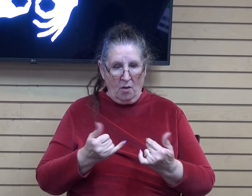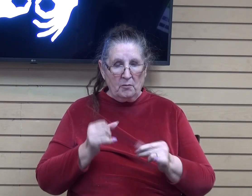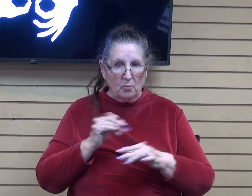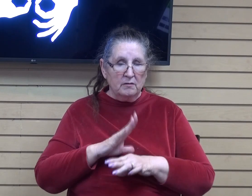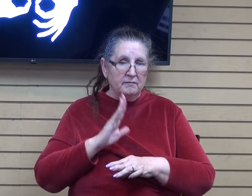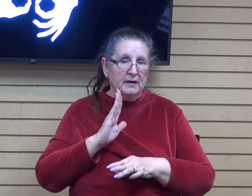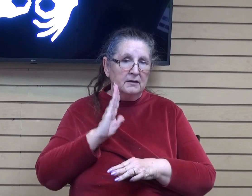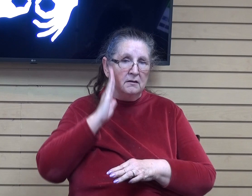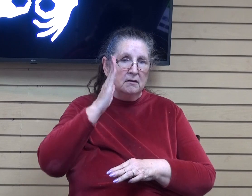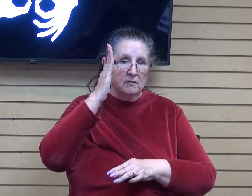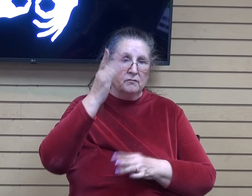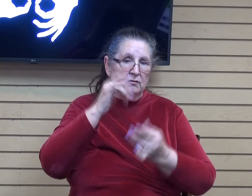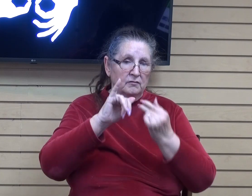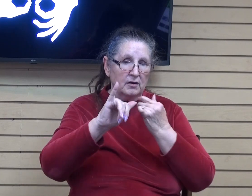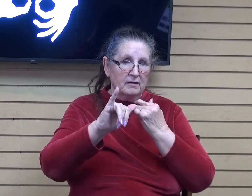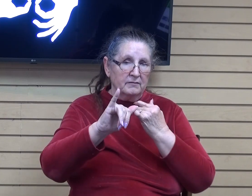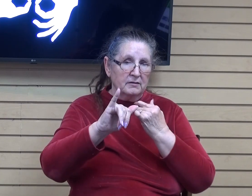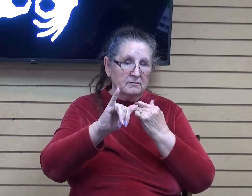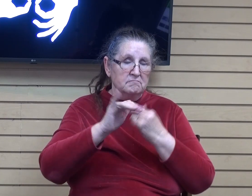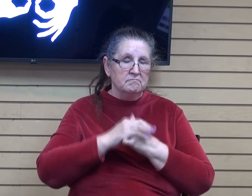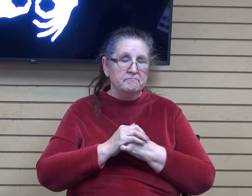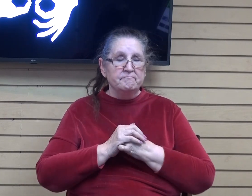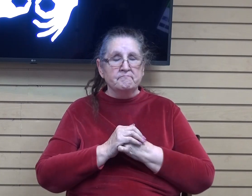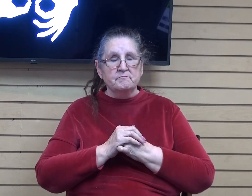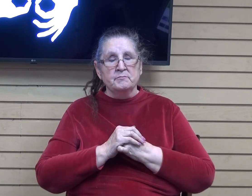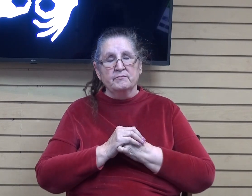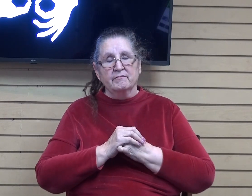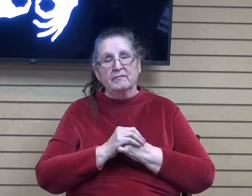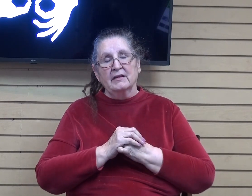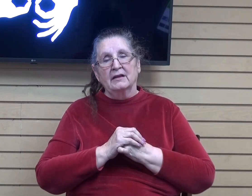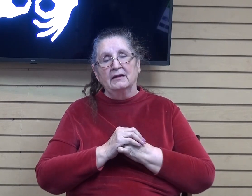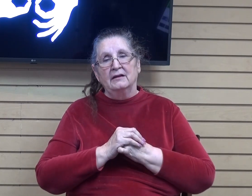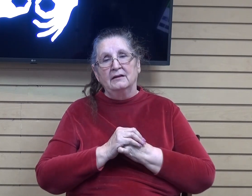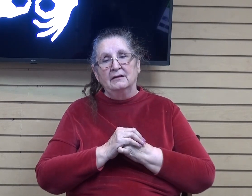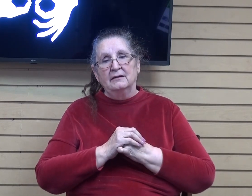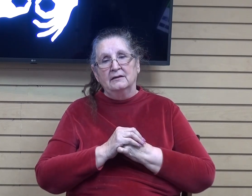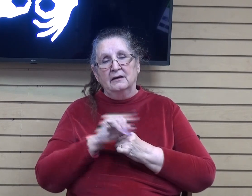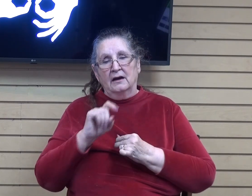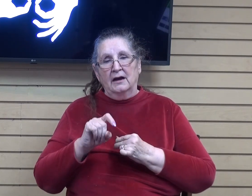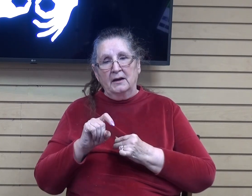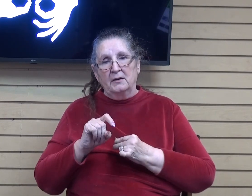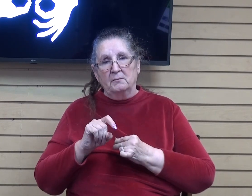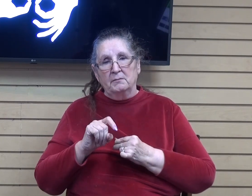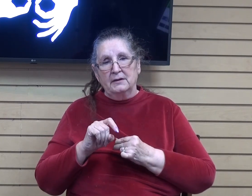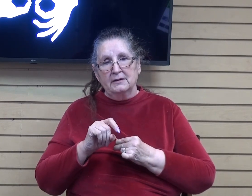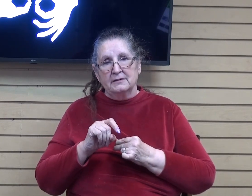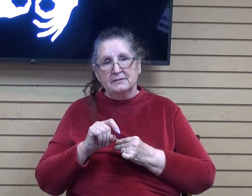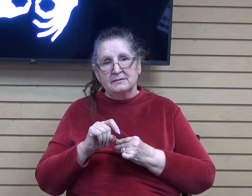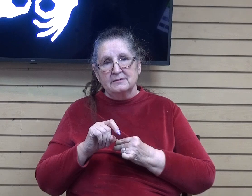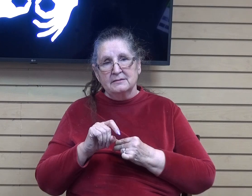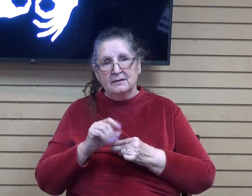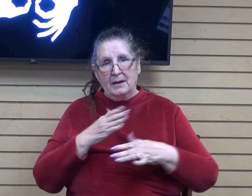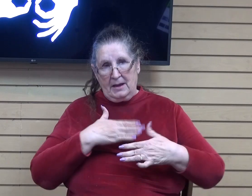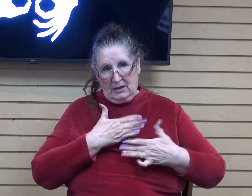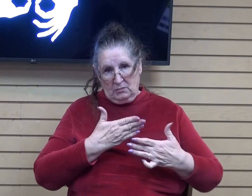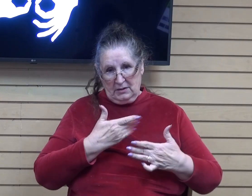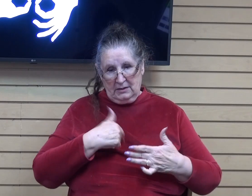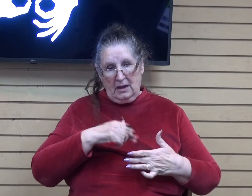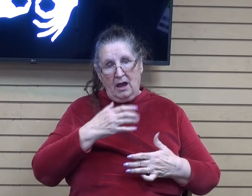um far into our futures and i have to admit that i wish i had applied